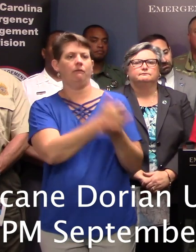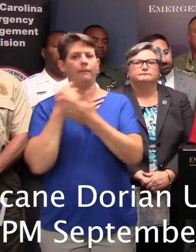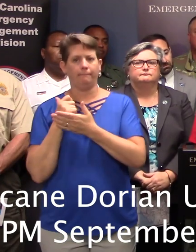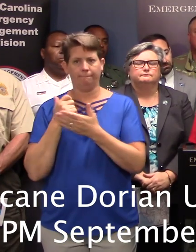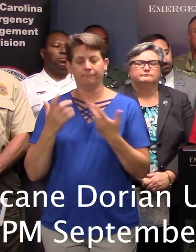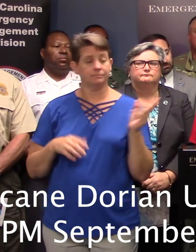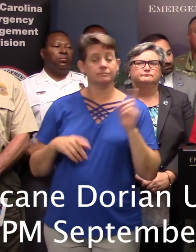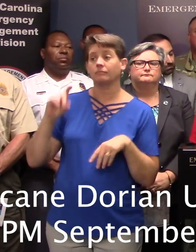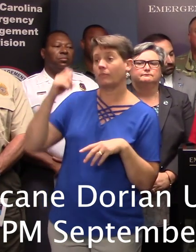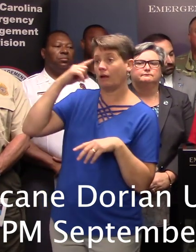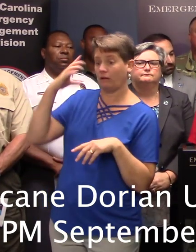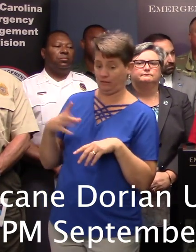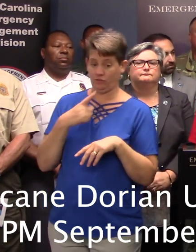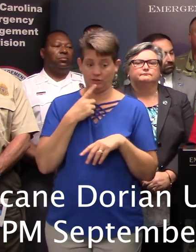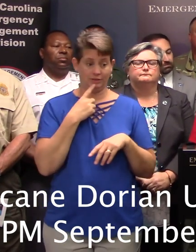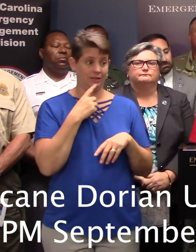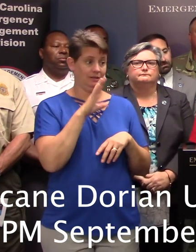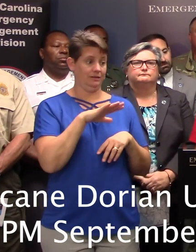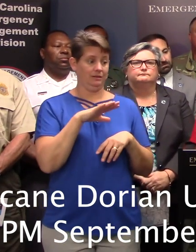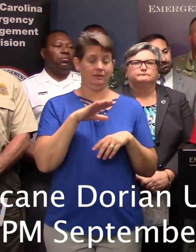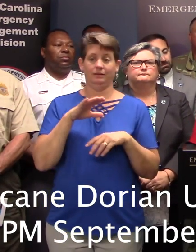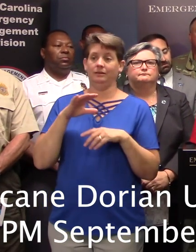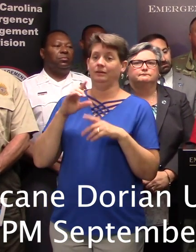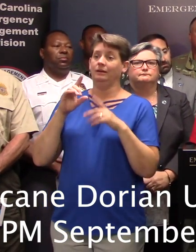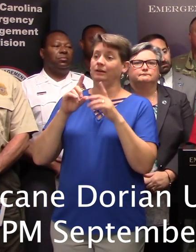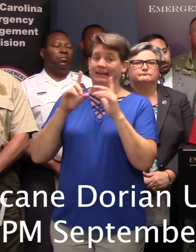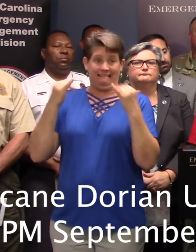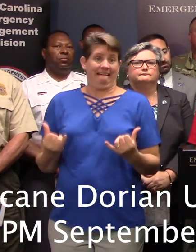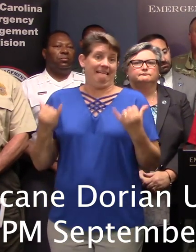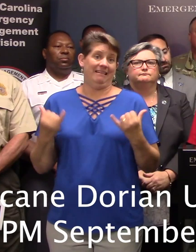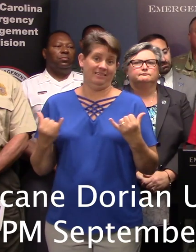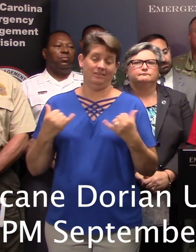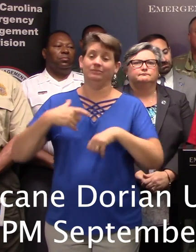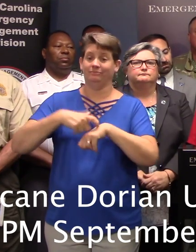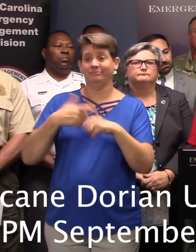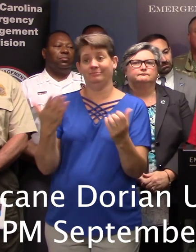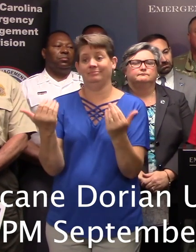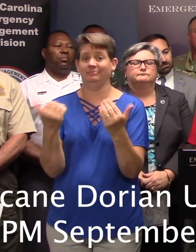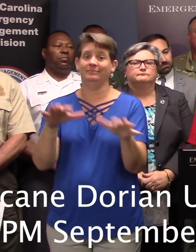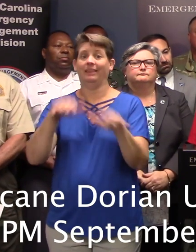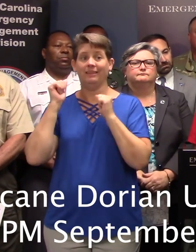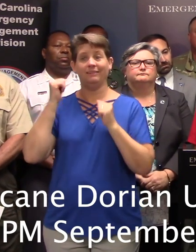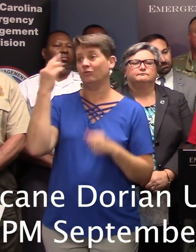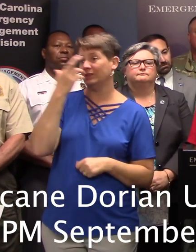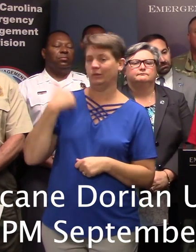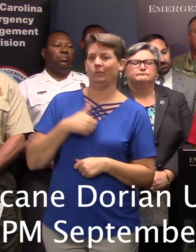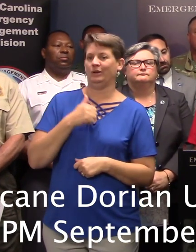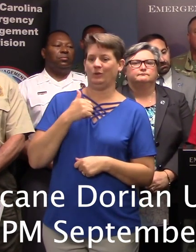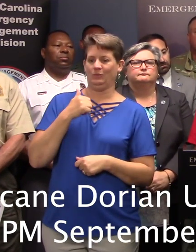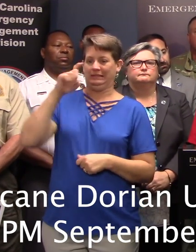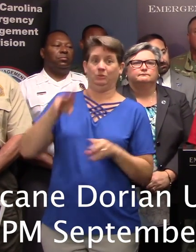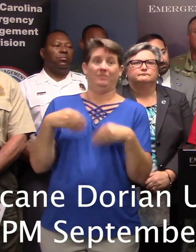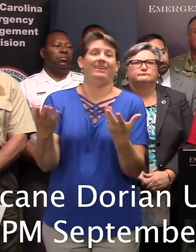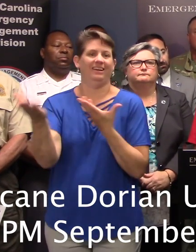the governor stated at beginning, we urge everyone, now is the time to leave so that you won't need our services once the